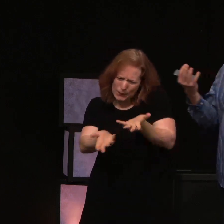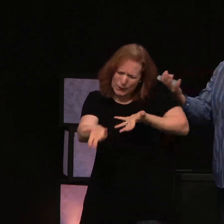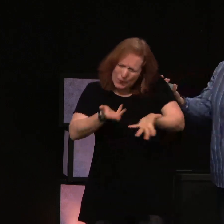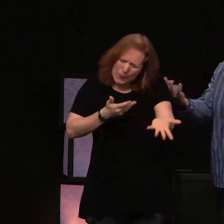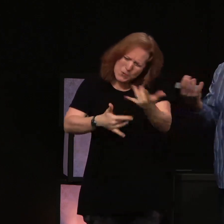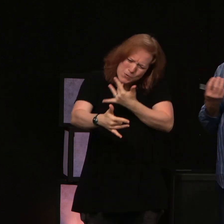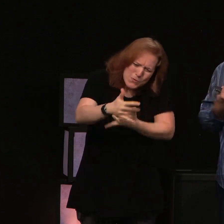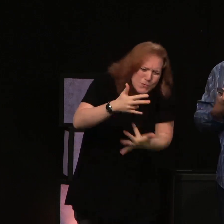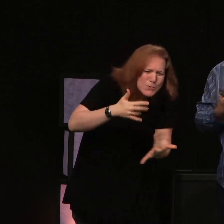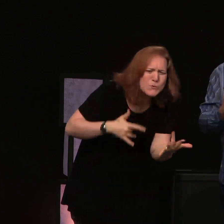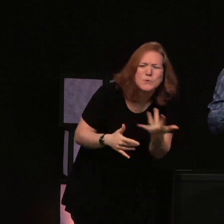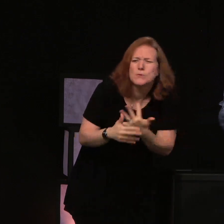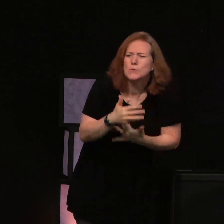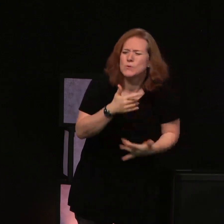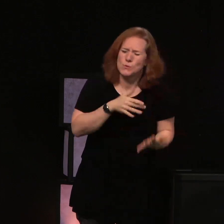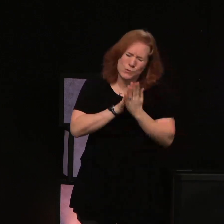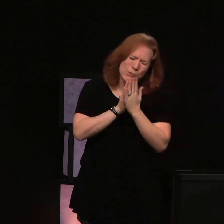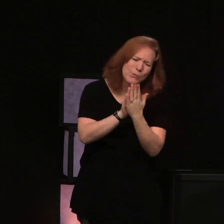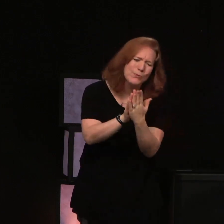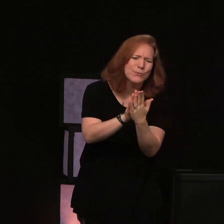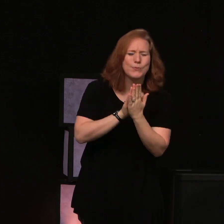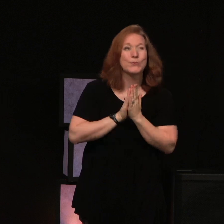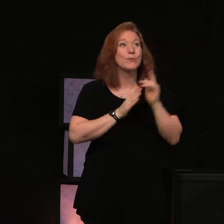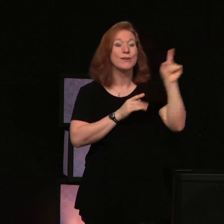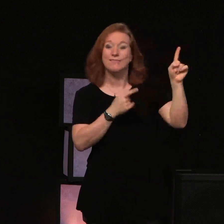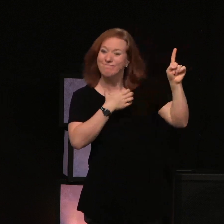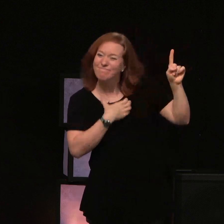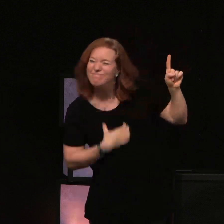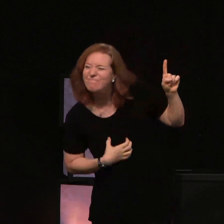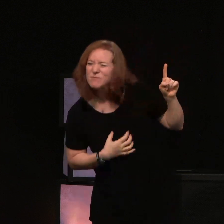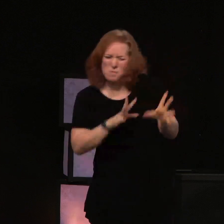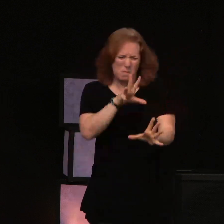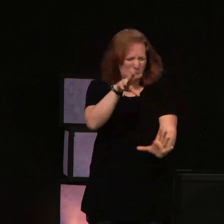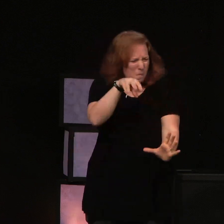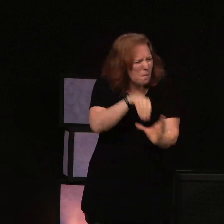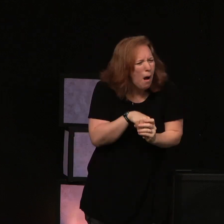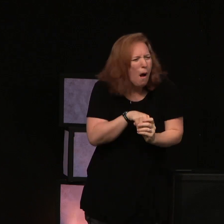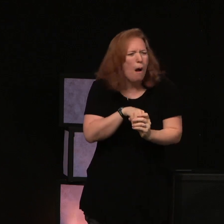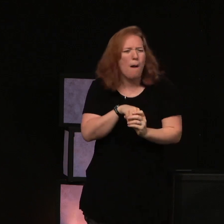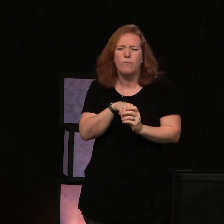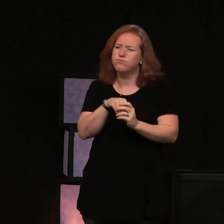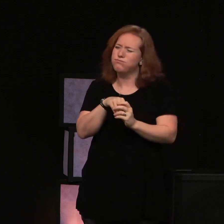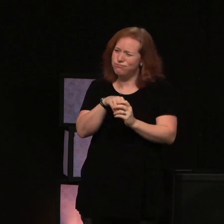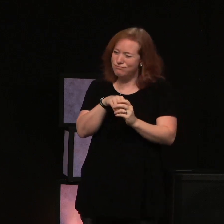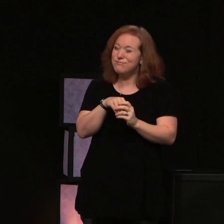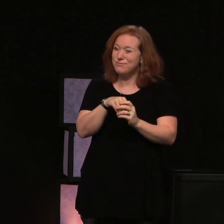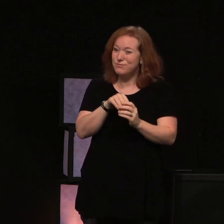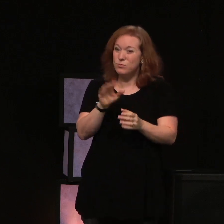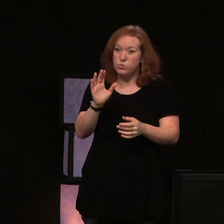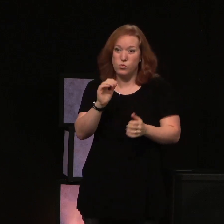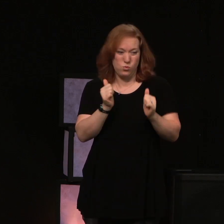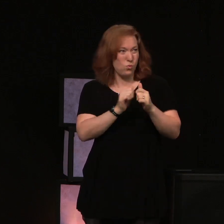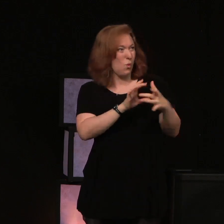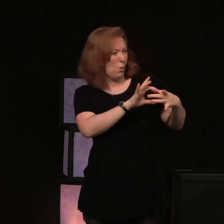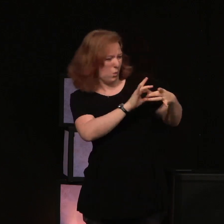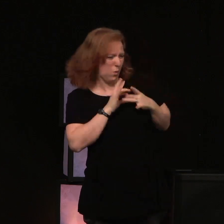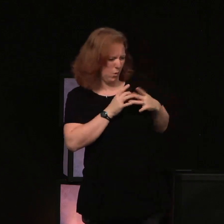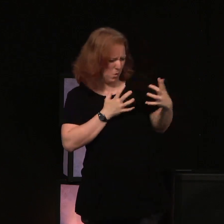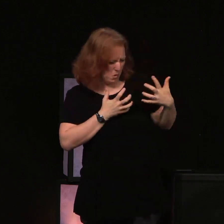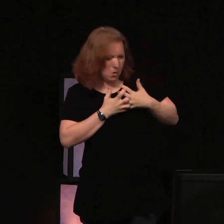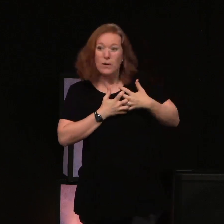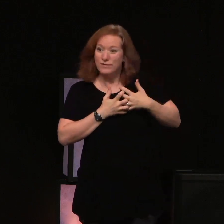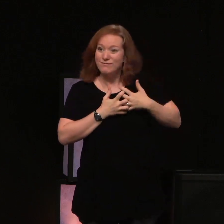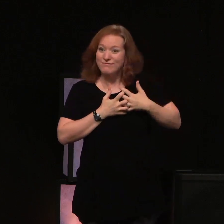fellowship with us on an intimate level, to be so personal, so connected with us that